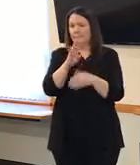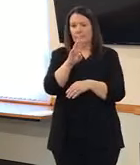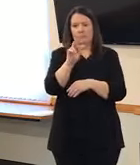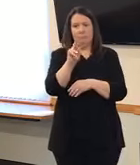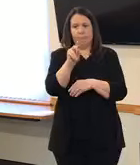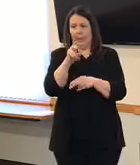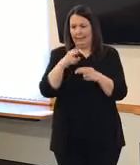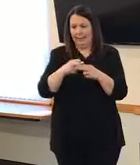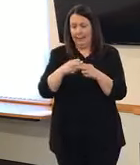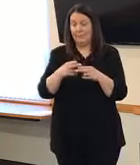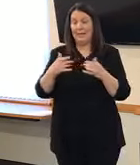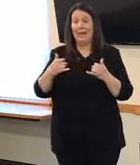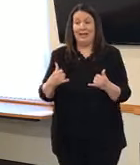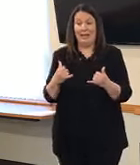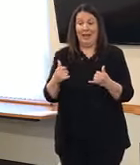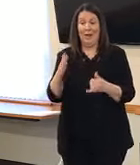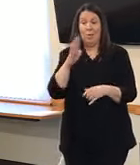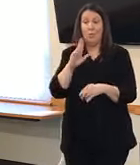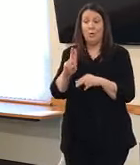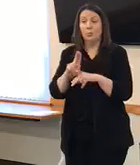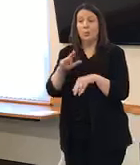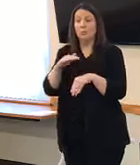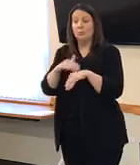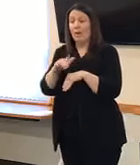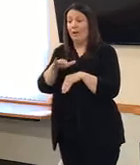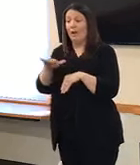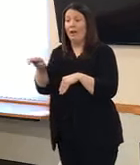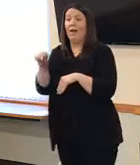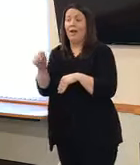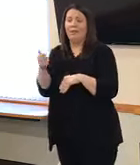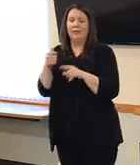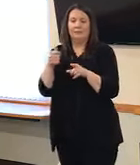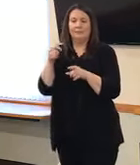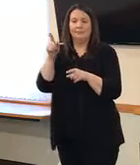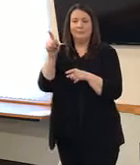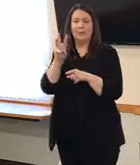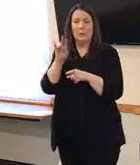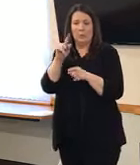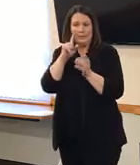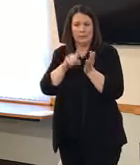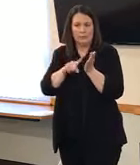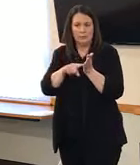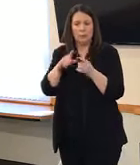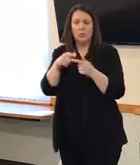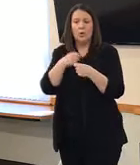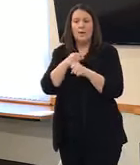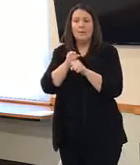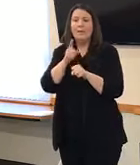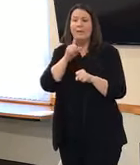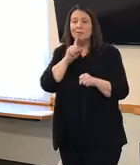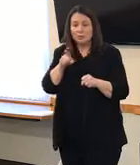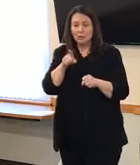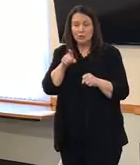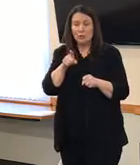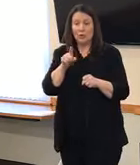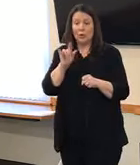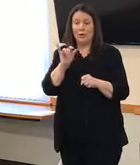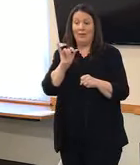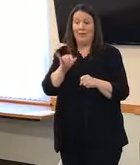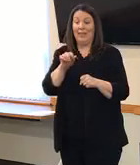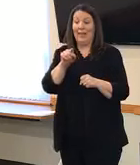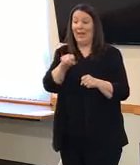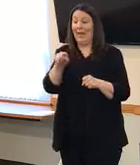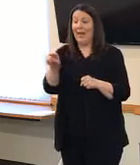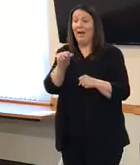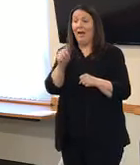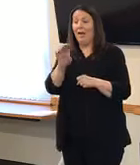biggest need. then from there, they're kind of working their way through each product line to make sure that there is an adequate substitution that meets the nutritional needs